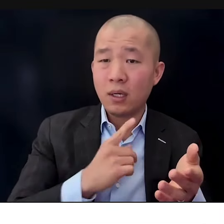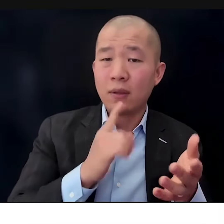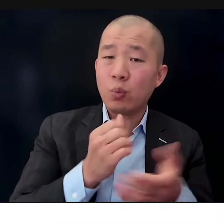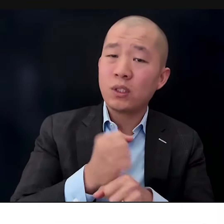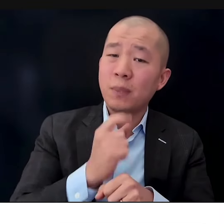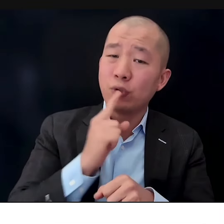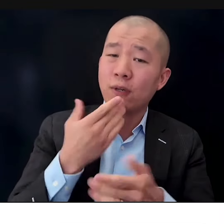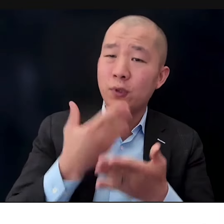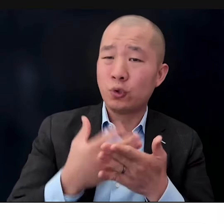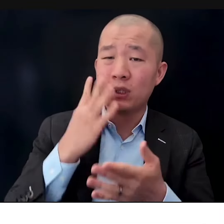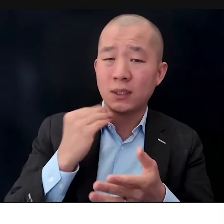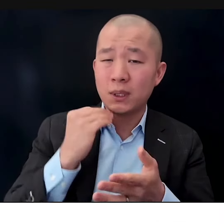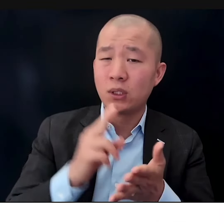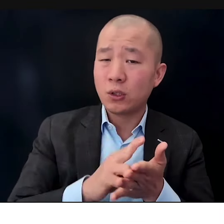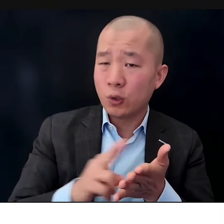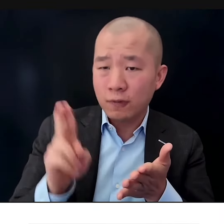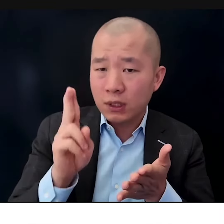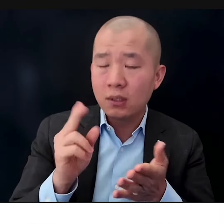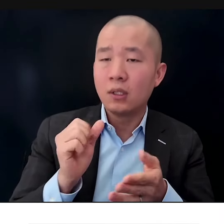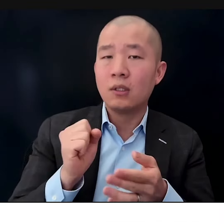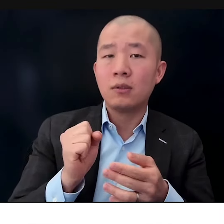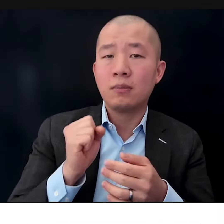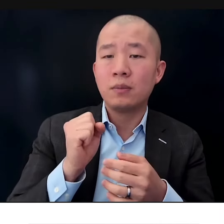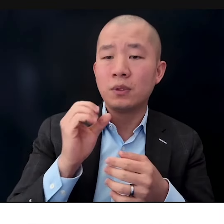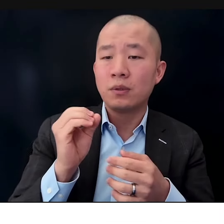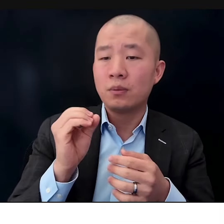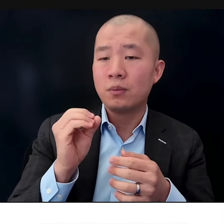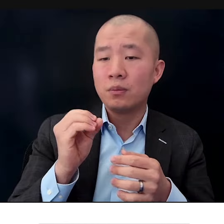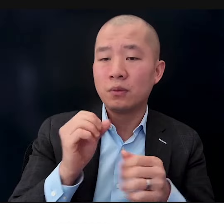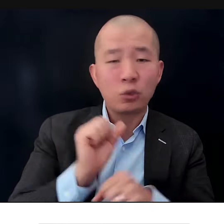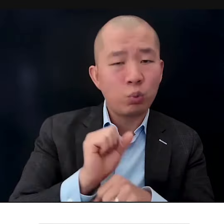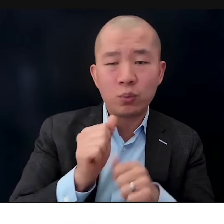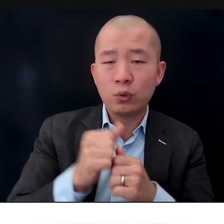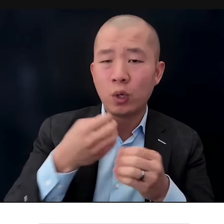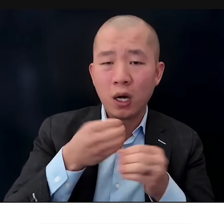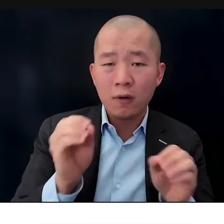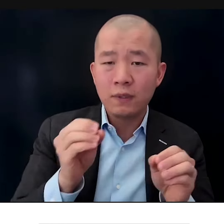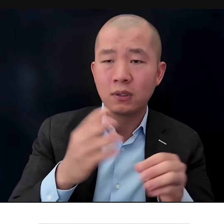there. To ensure you have a good experience at the university. So work with the DSS office.